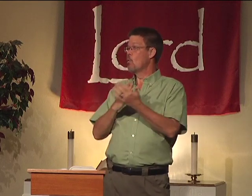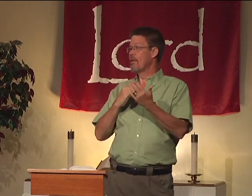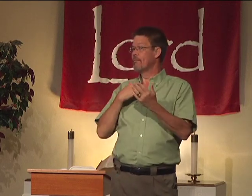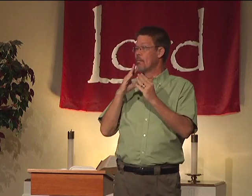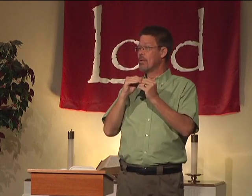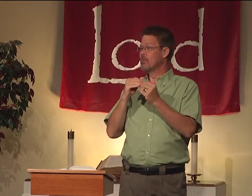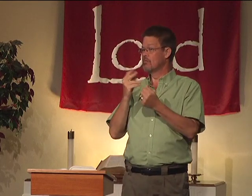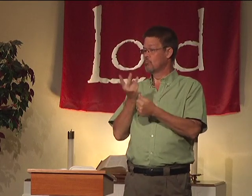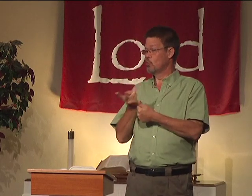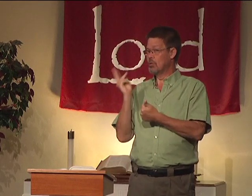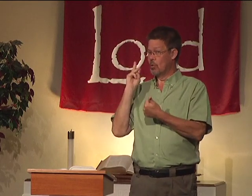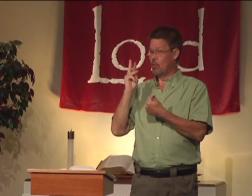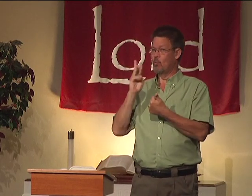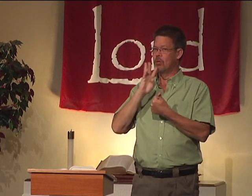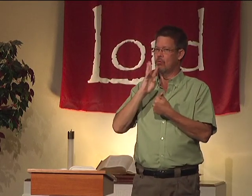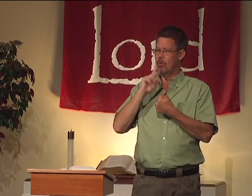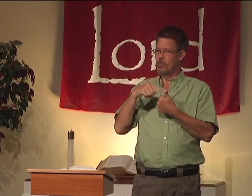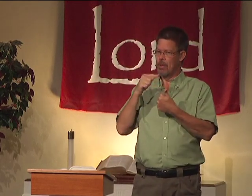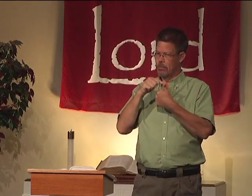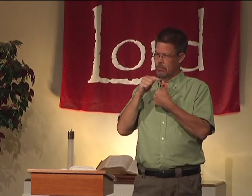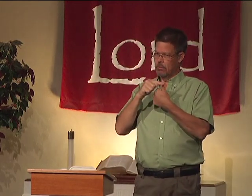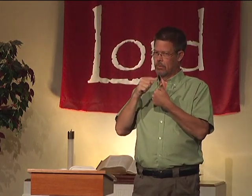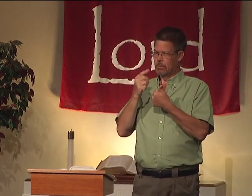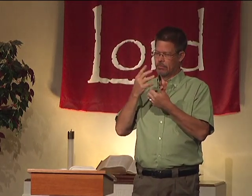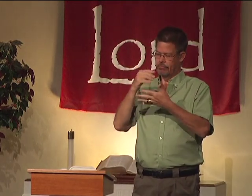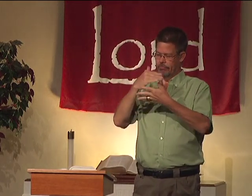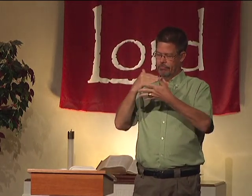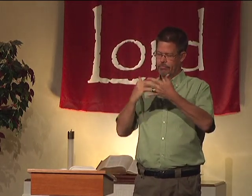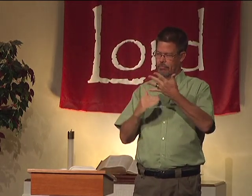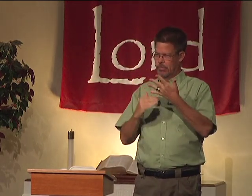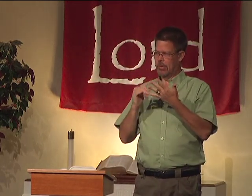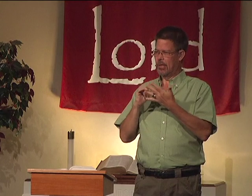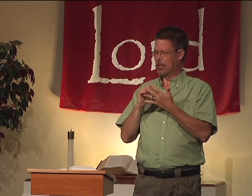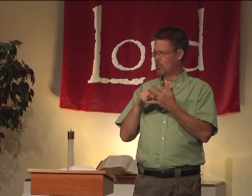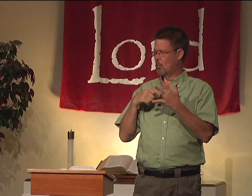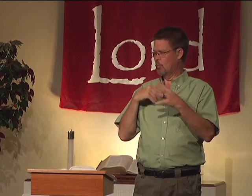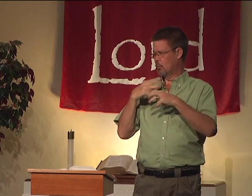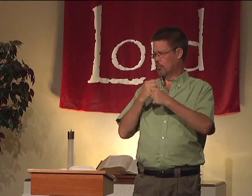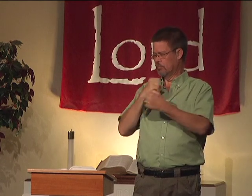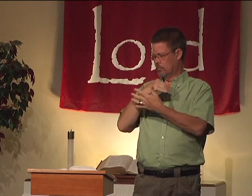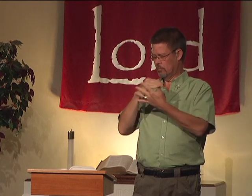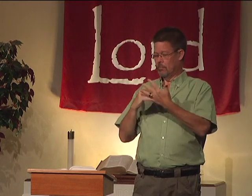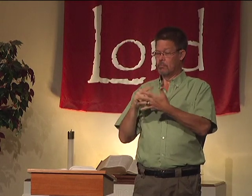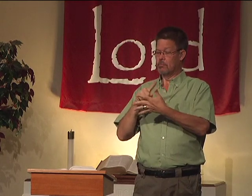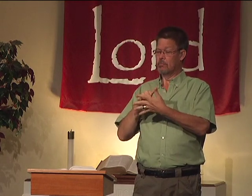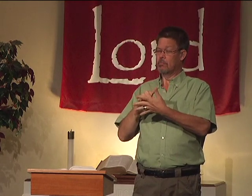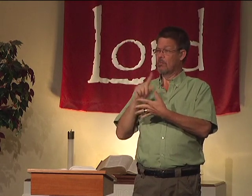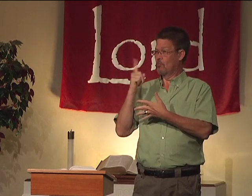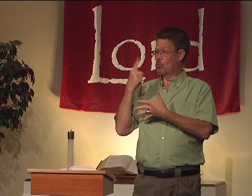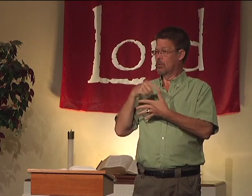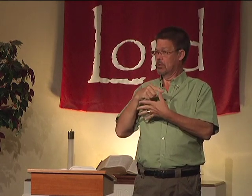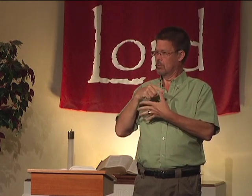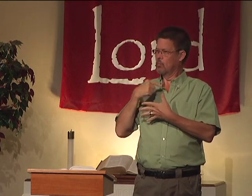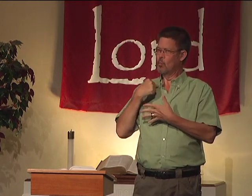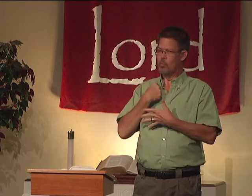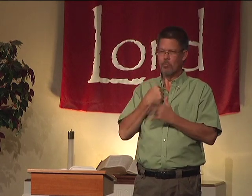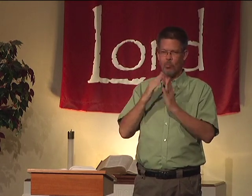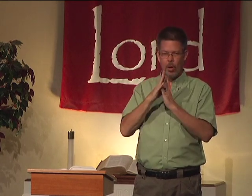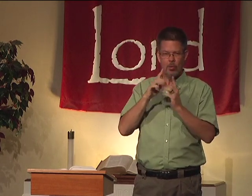And the first part of the message, which was two weeks ago, we talked about a few specific things, and I want to summarize those. First of all,